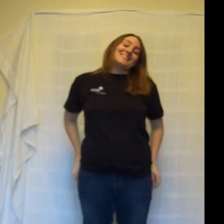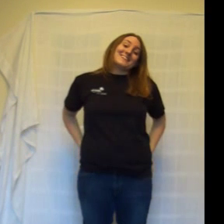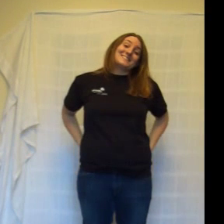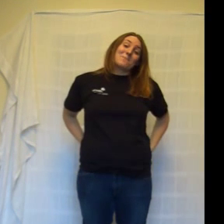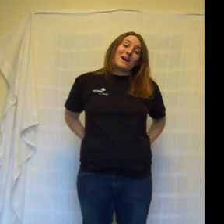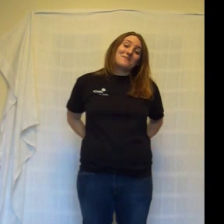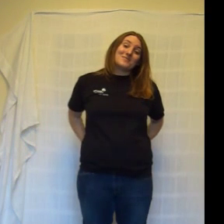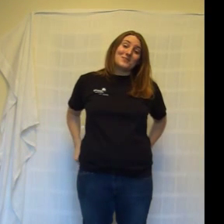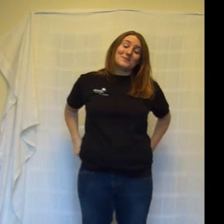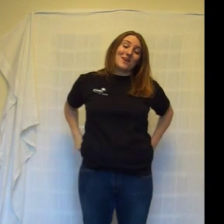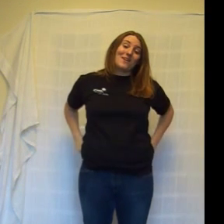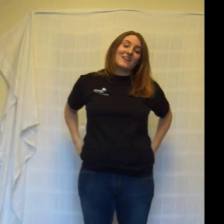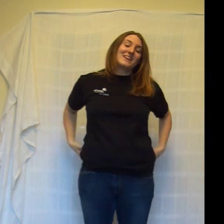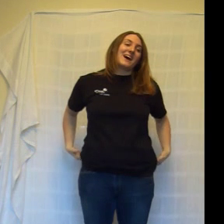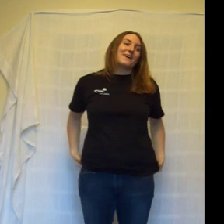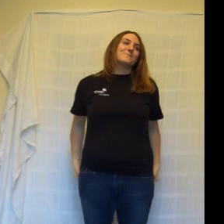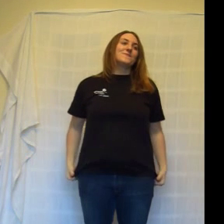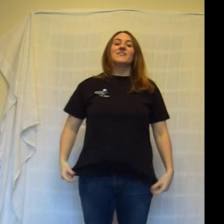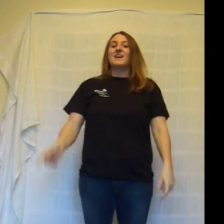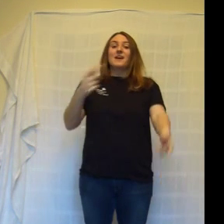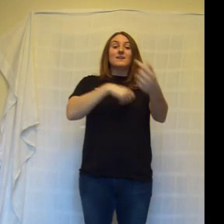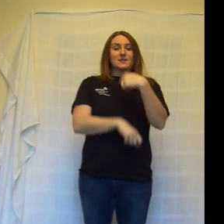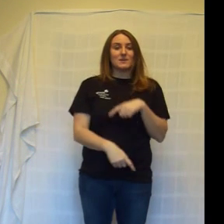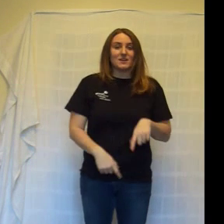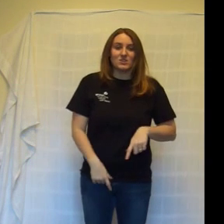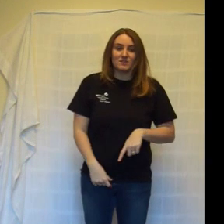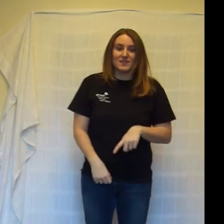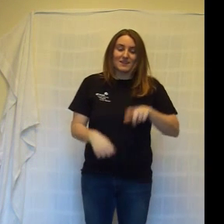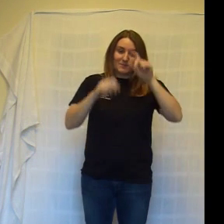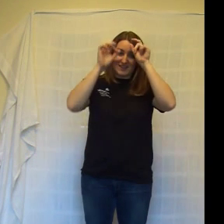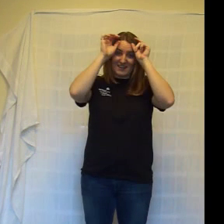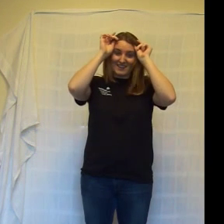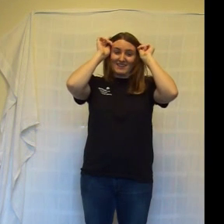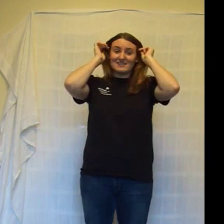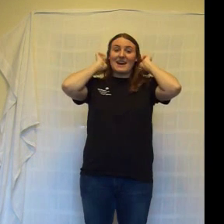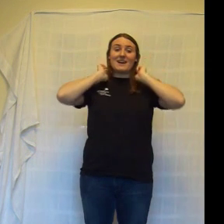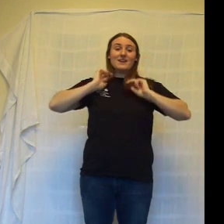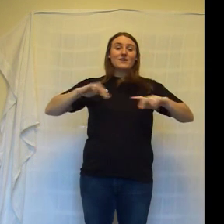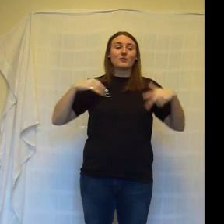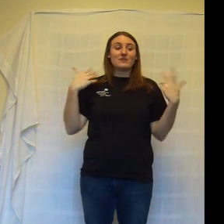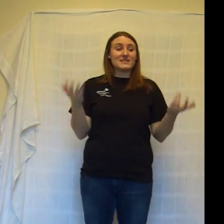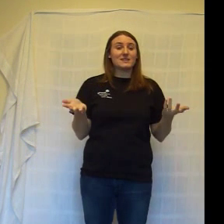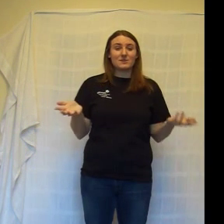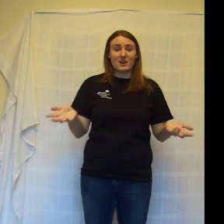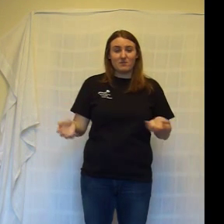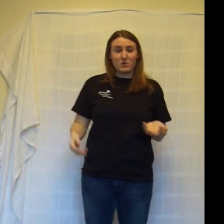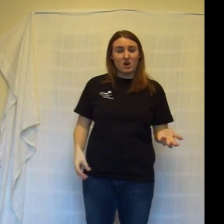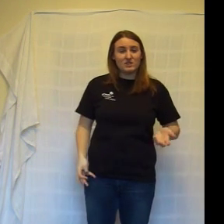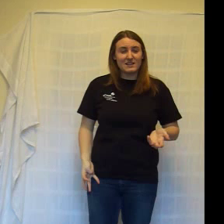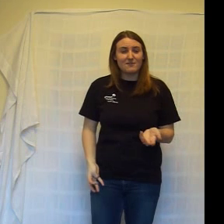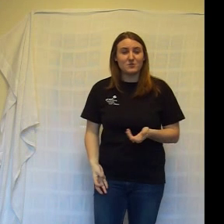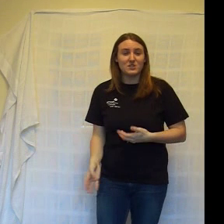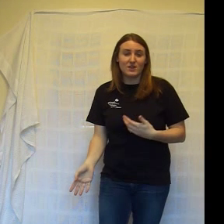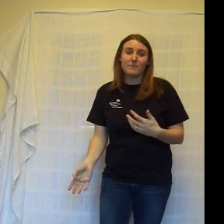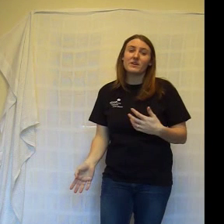That's the pirate ship song. Something I should have said at the beginning is that the reason I was kind of pausing after each number